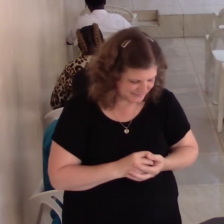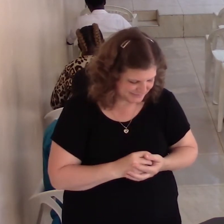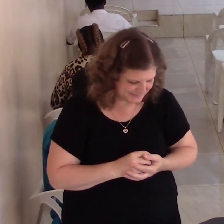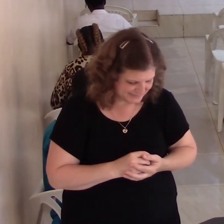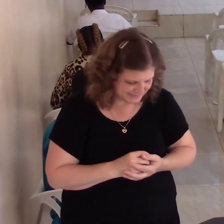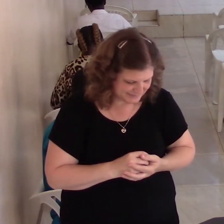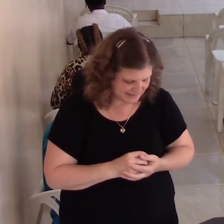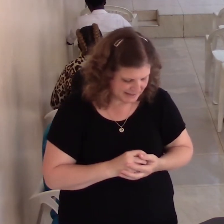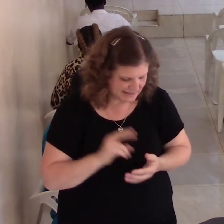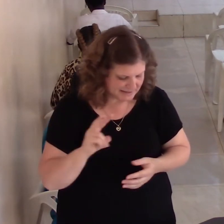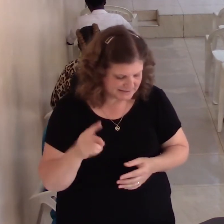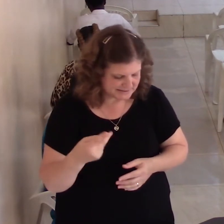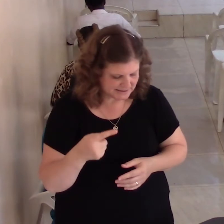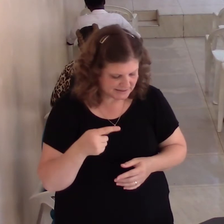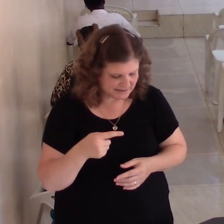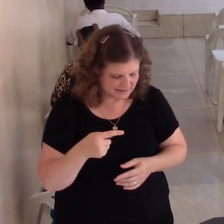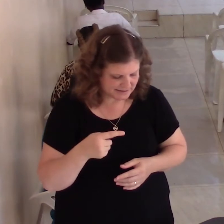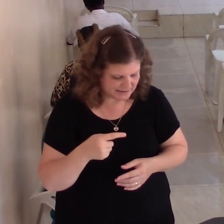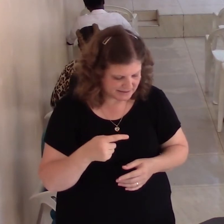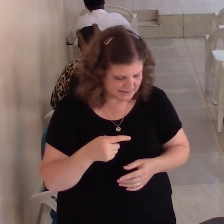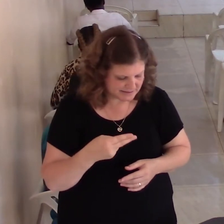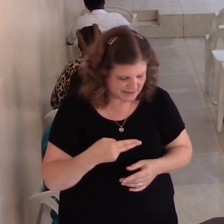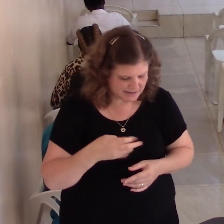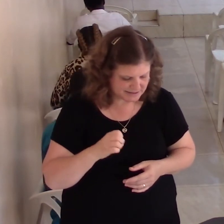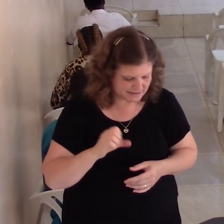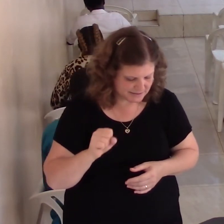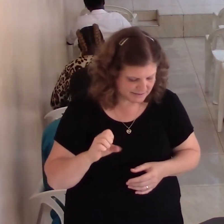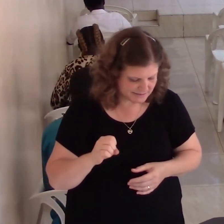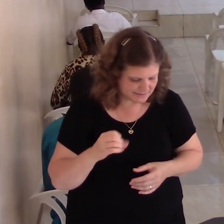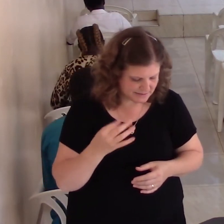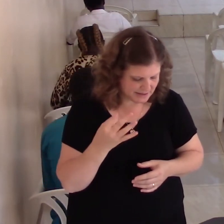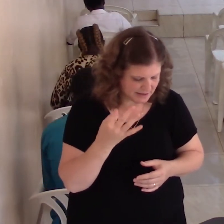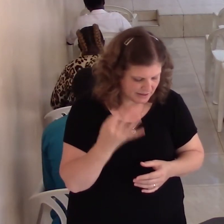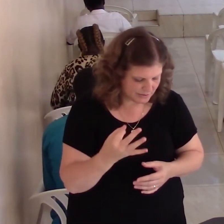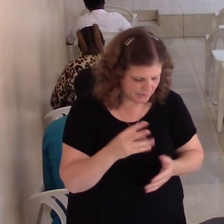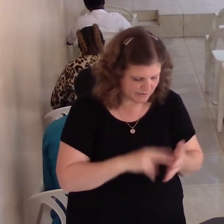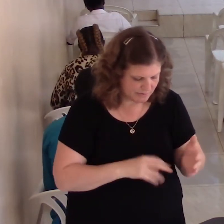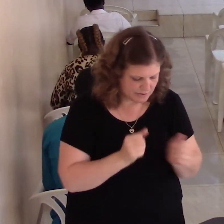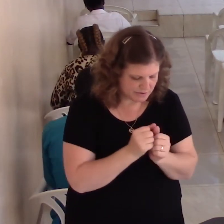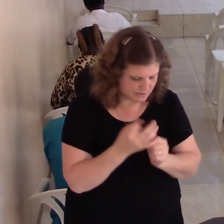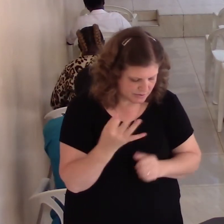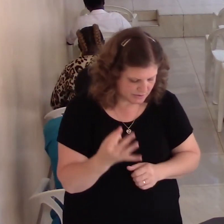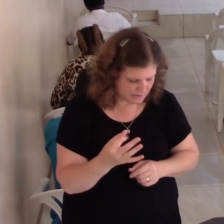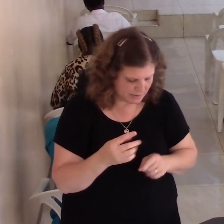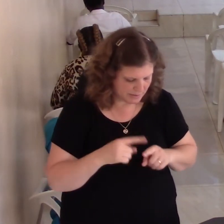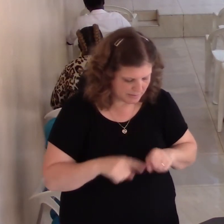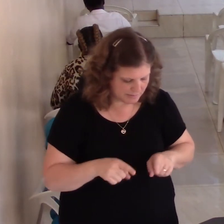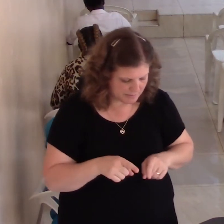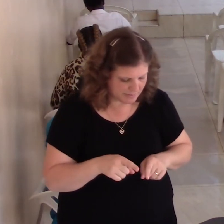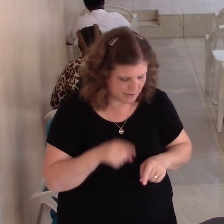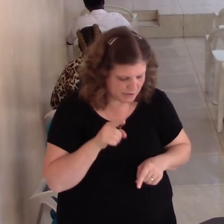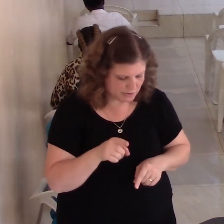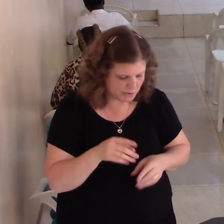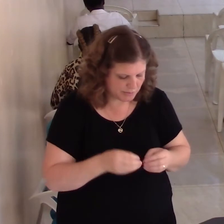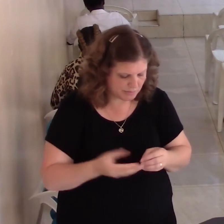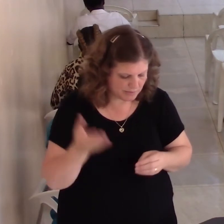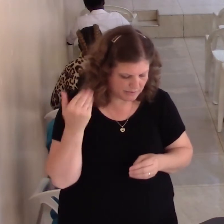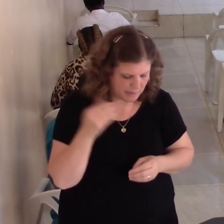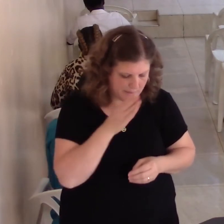What does the next verse say? And if any man obeyed not on a word by this epistle, know that man, and have no covenant of them, that he may